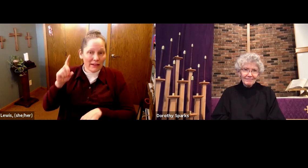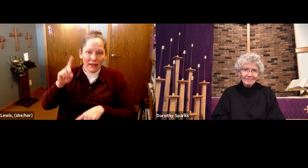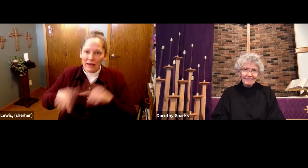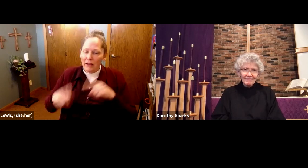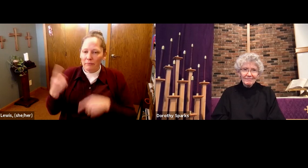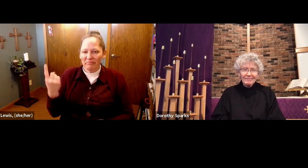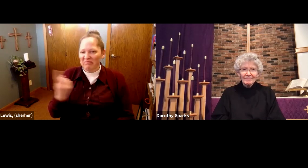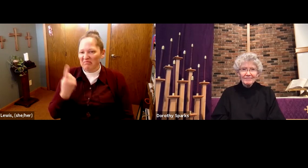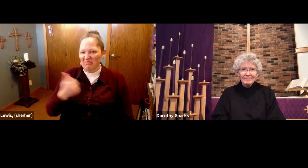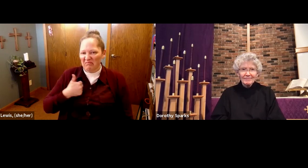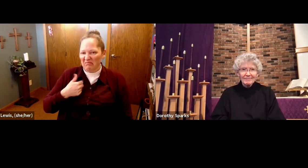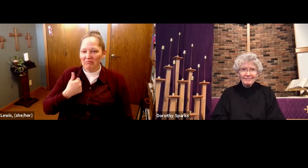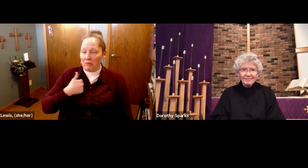And we cannot do it alone.